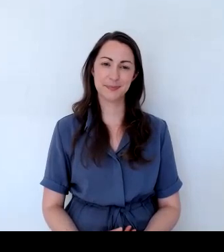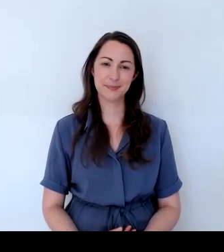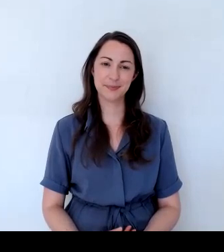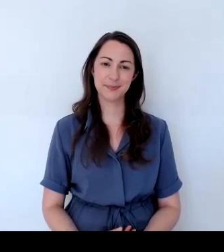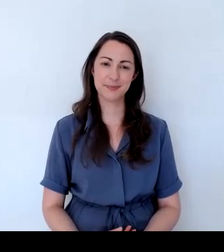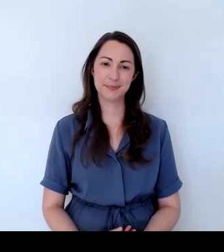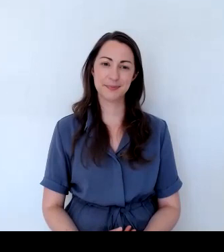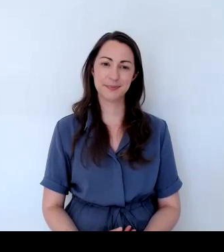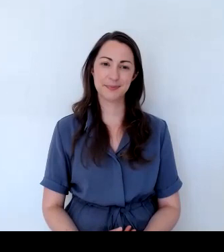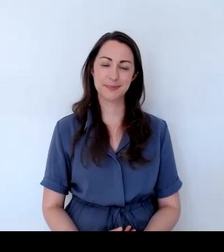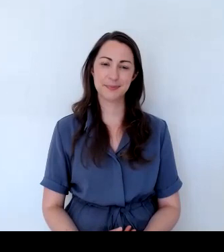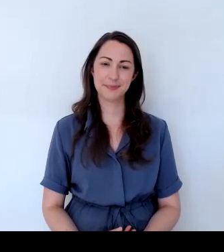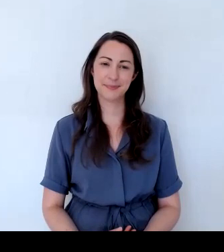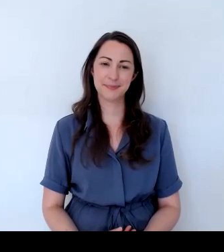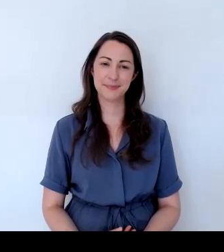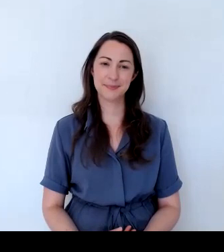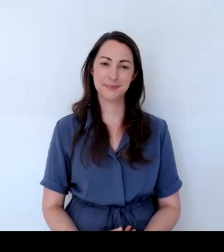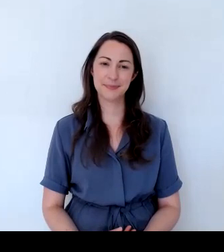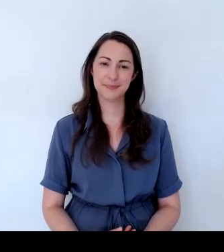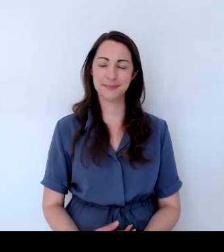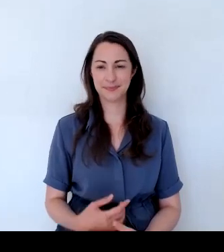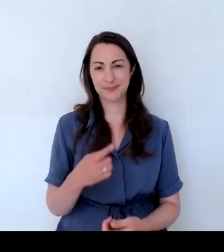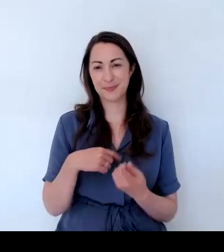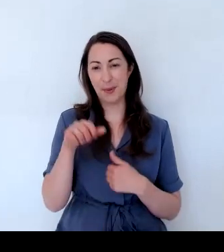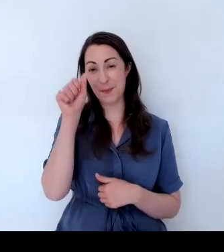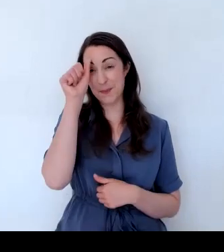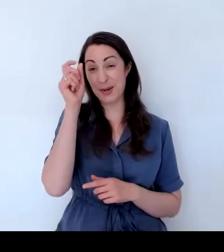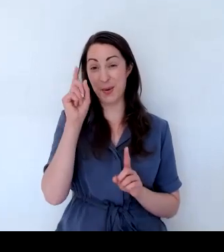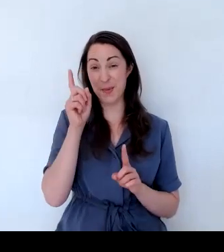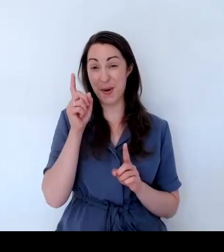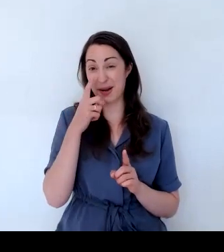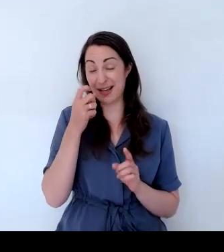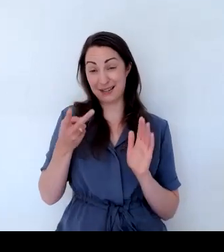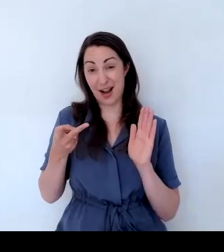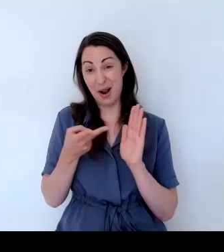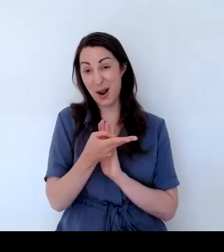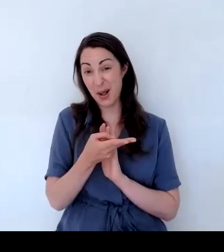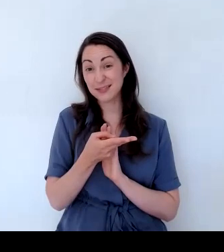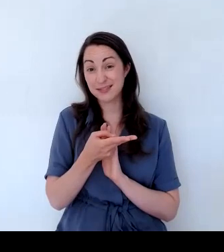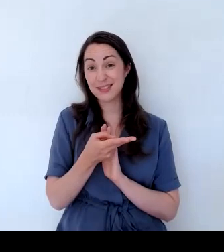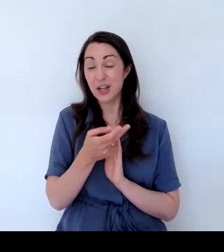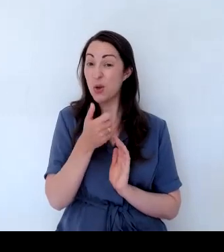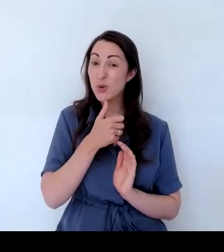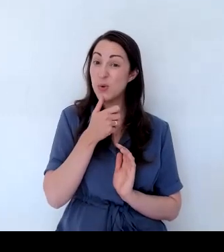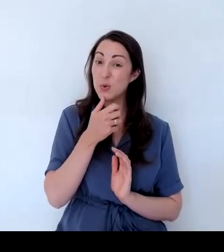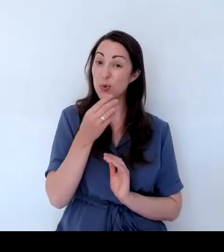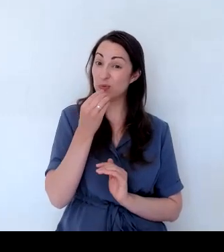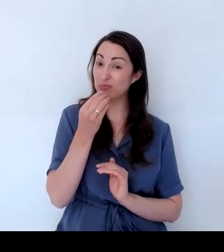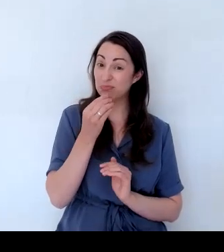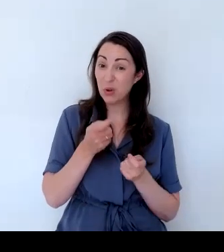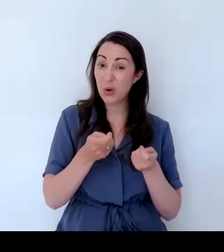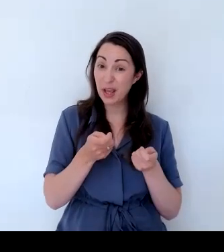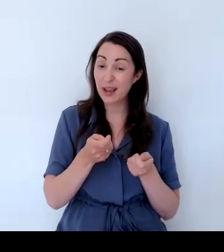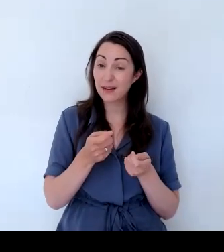Okay, and we all know, don't we, that we cut those chives off and use them. And within several weeks, you know, they